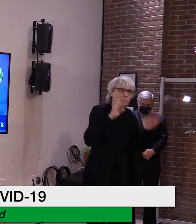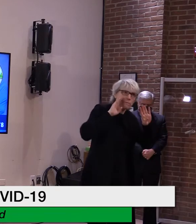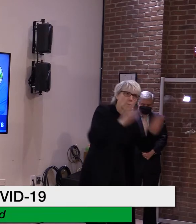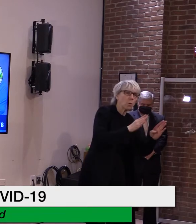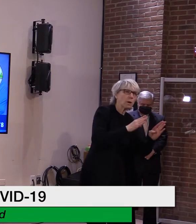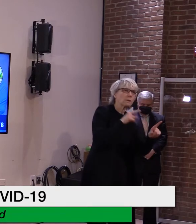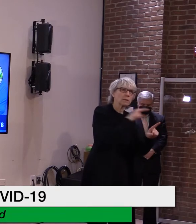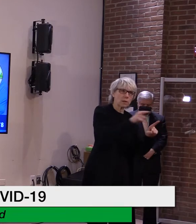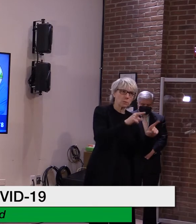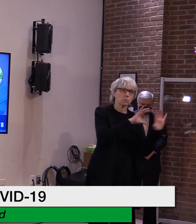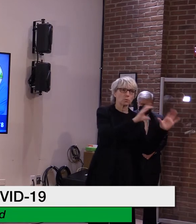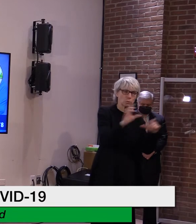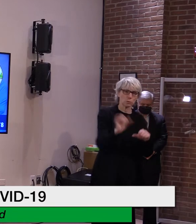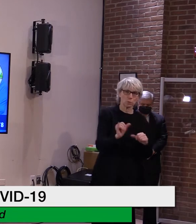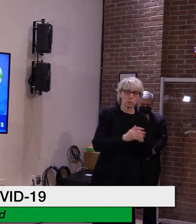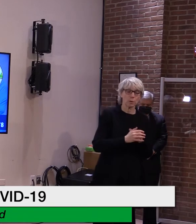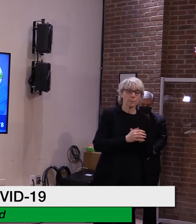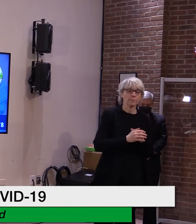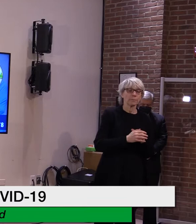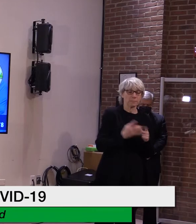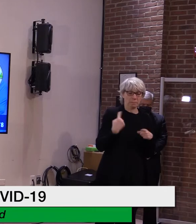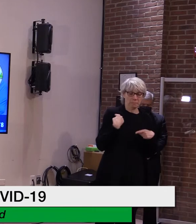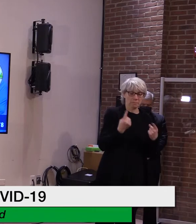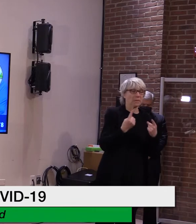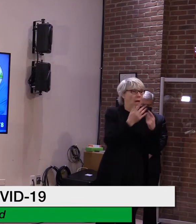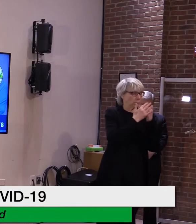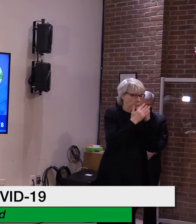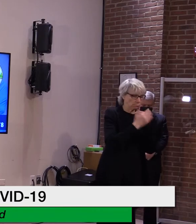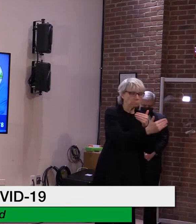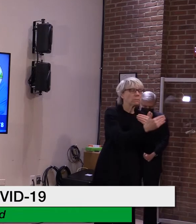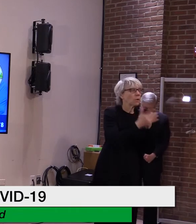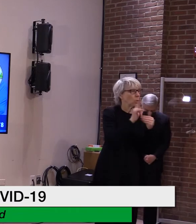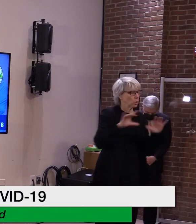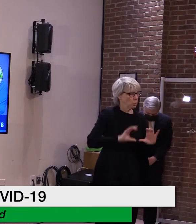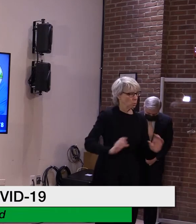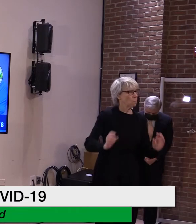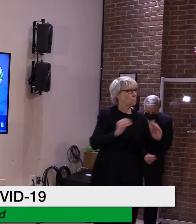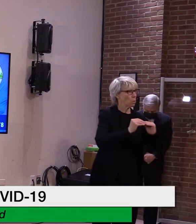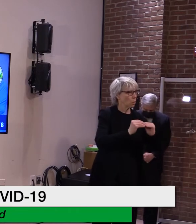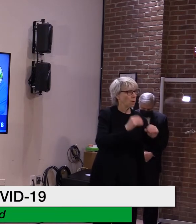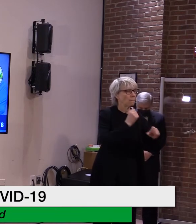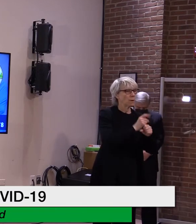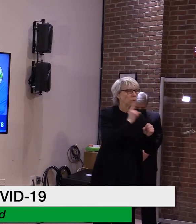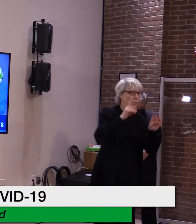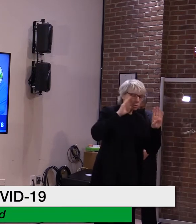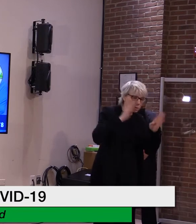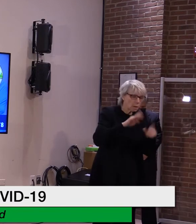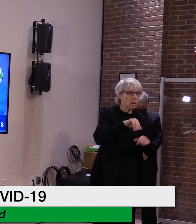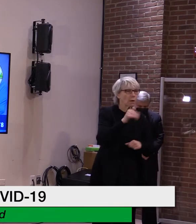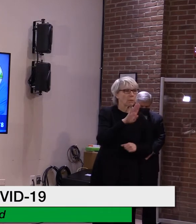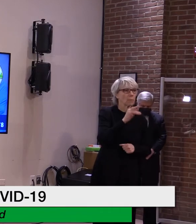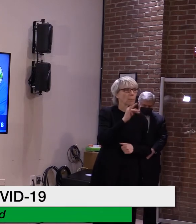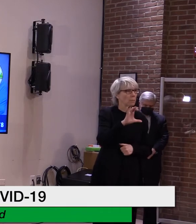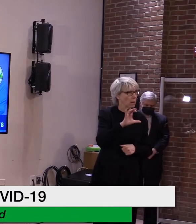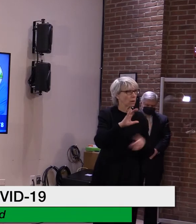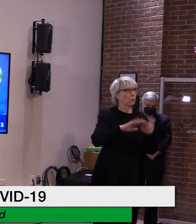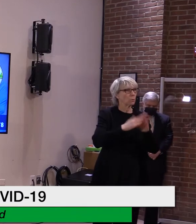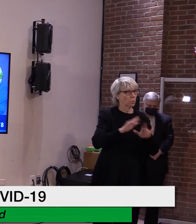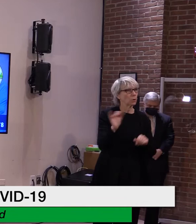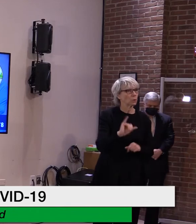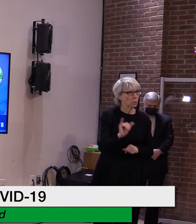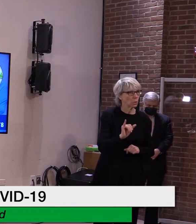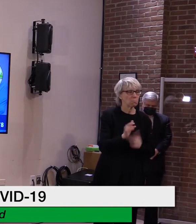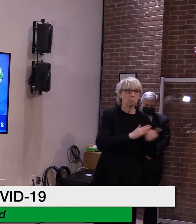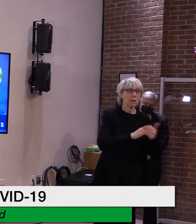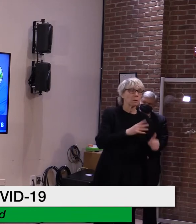over the ensuing weeks, we plan to continue and extend that strategy to other BIPOC communities where an eligible